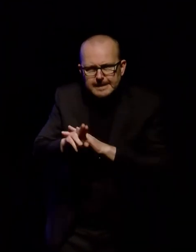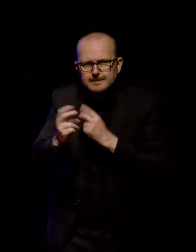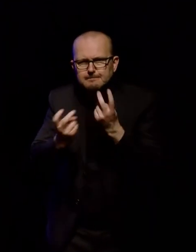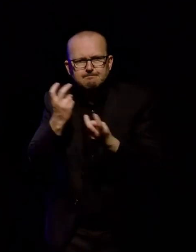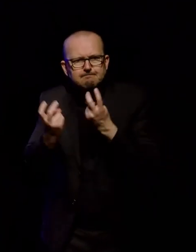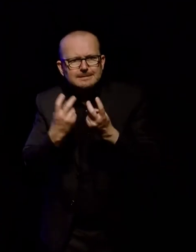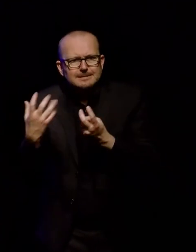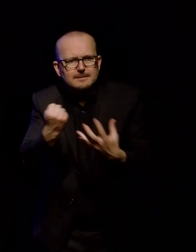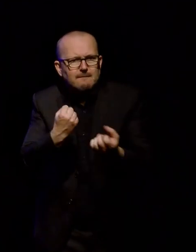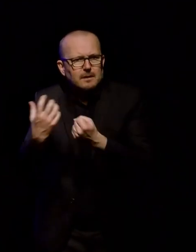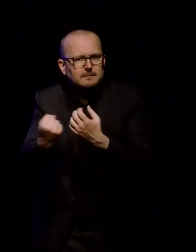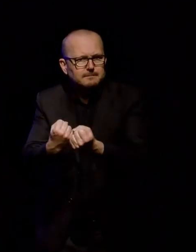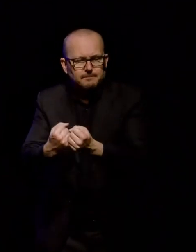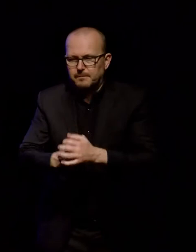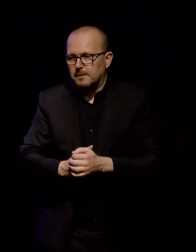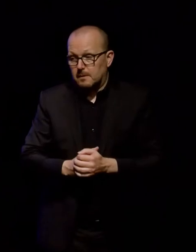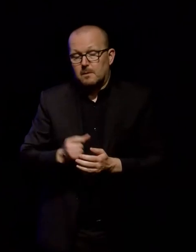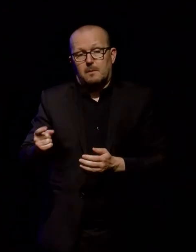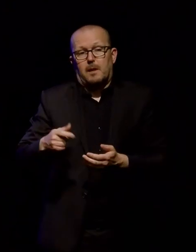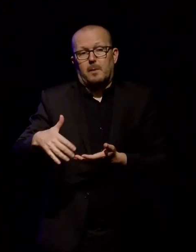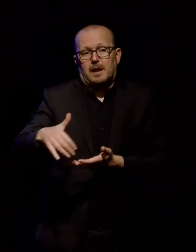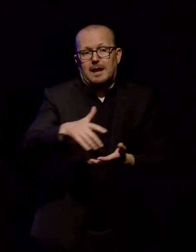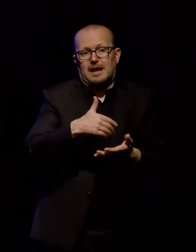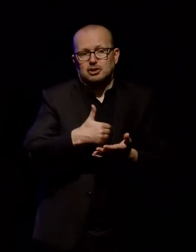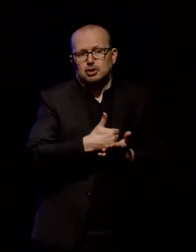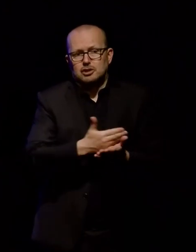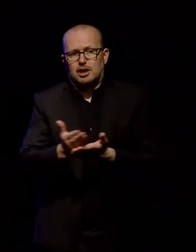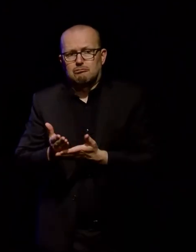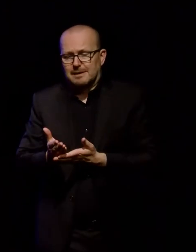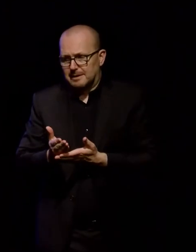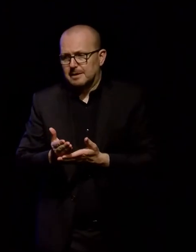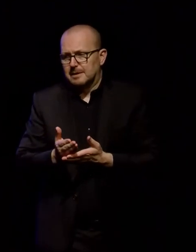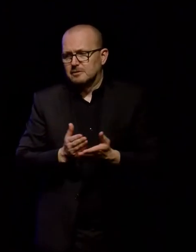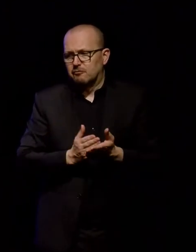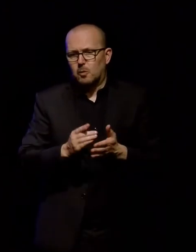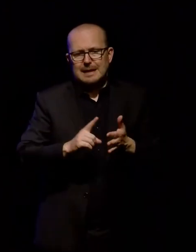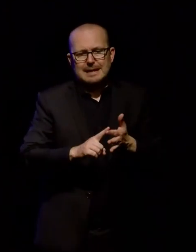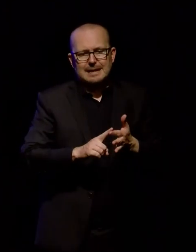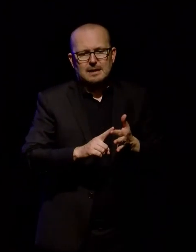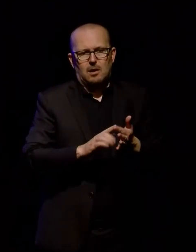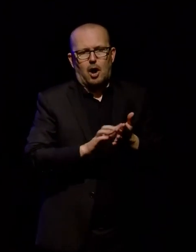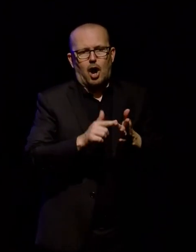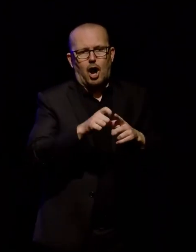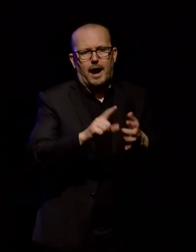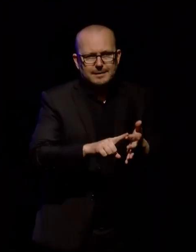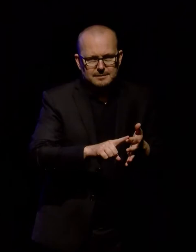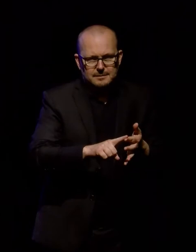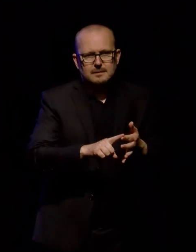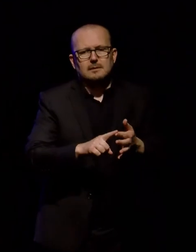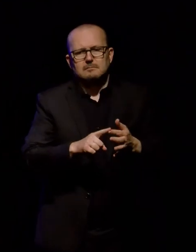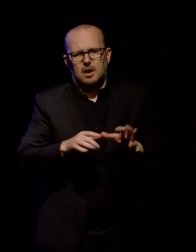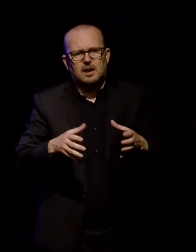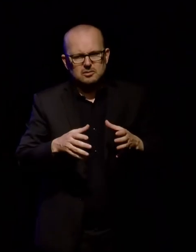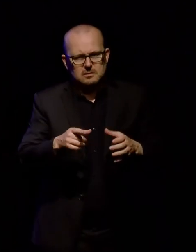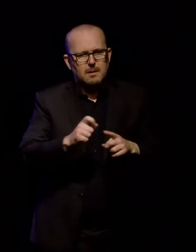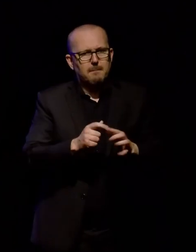for museums. The collection sharing is via a community function in eHive collection management software. Paul Rowe from Vernon Systems